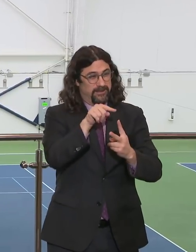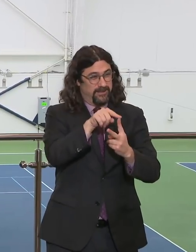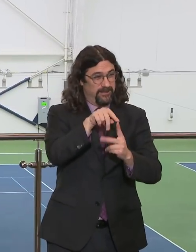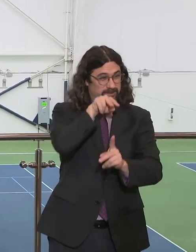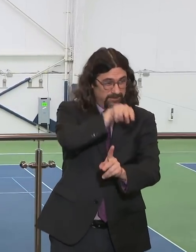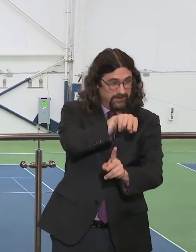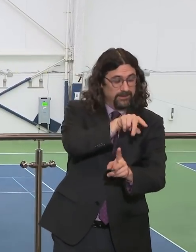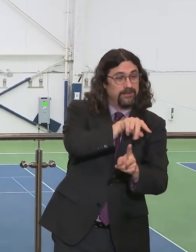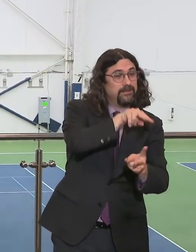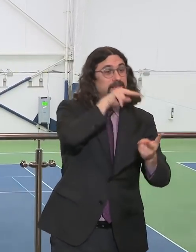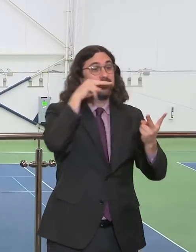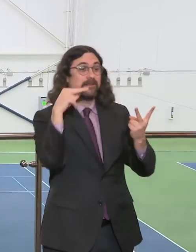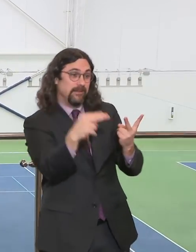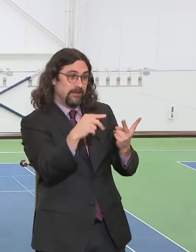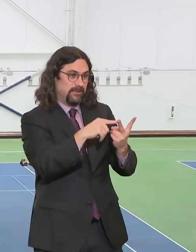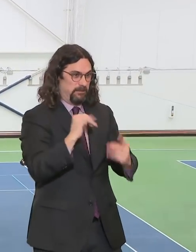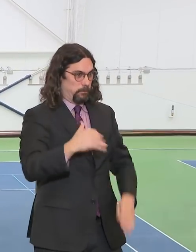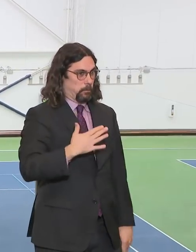contributing each in their own way.